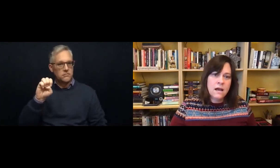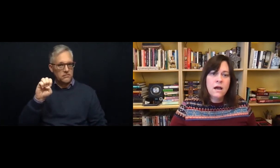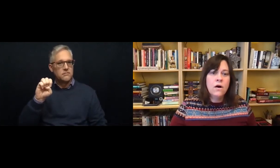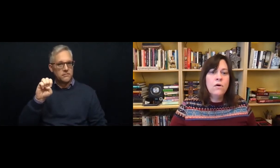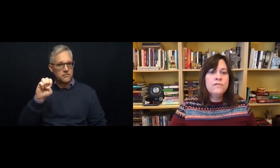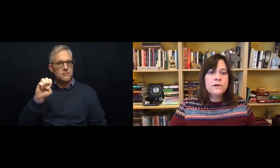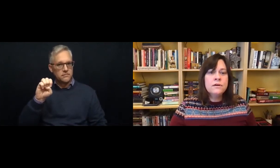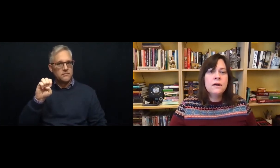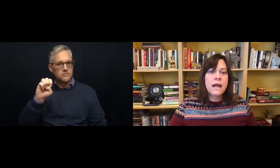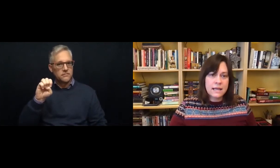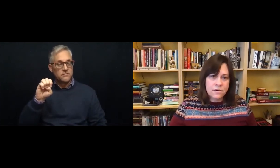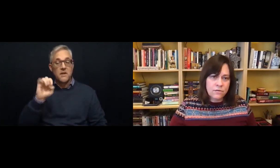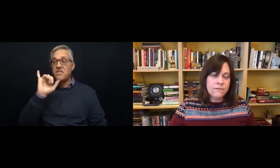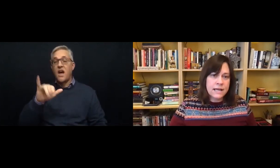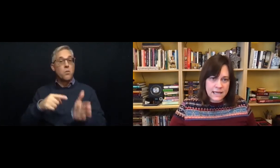over and over and over